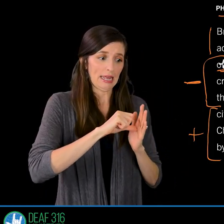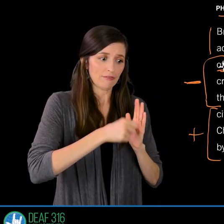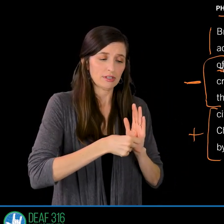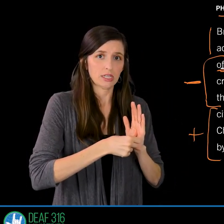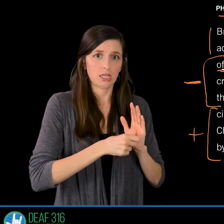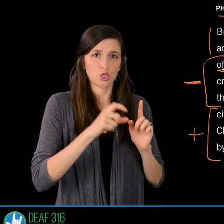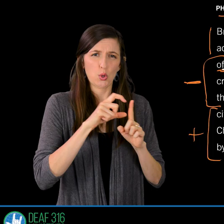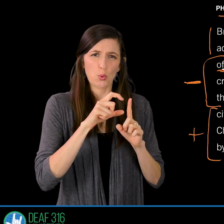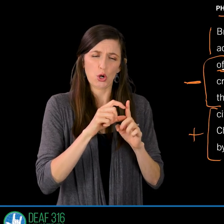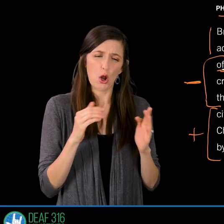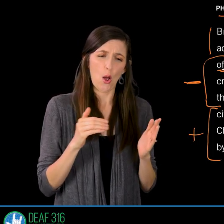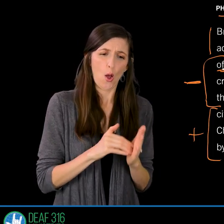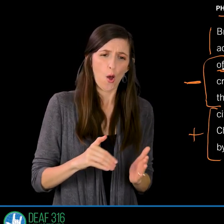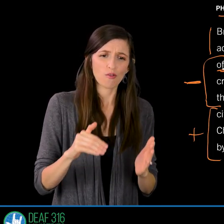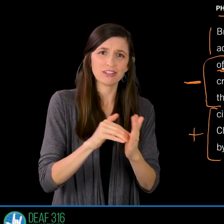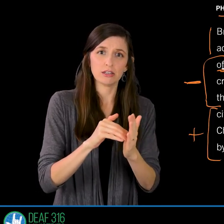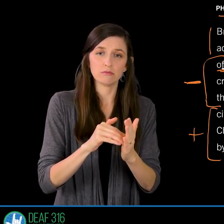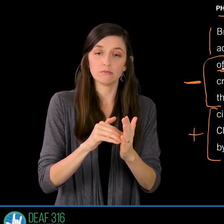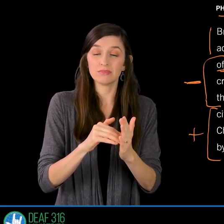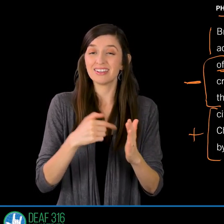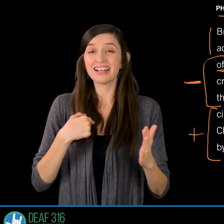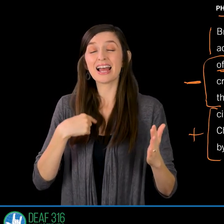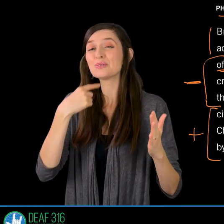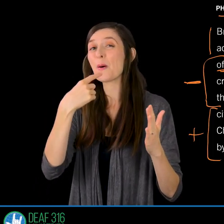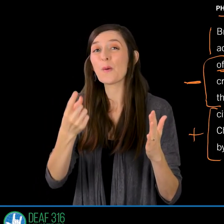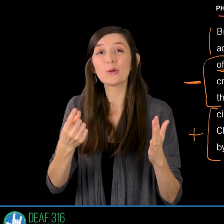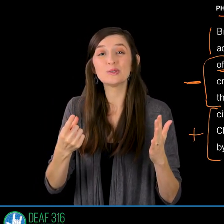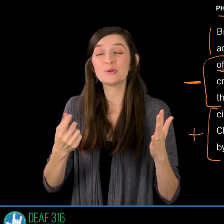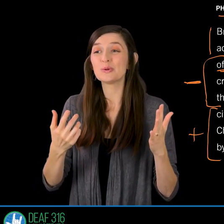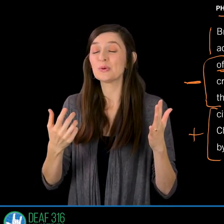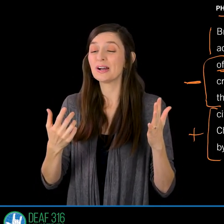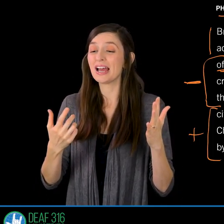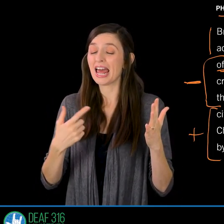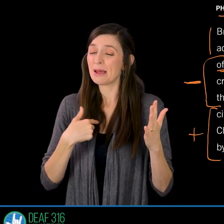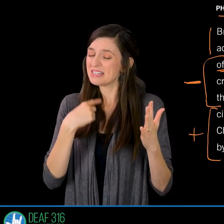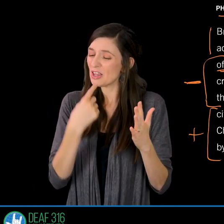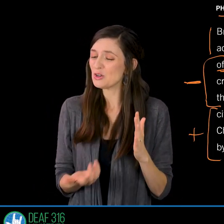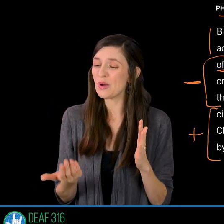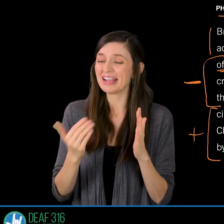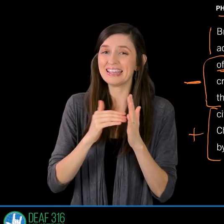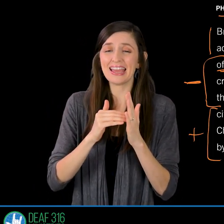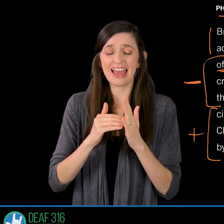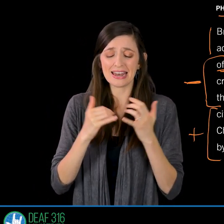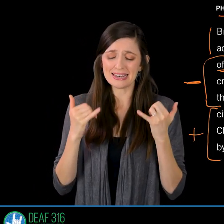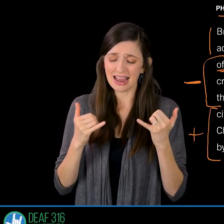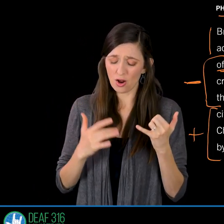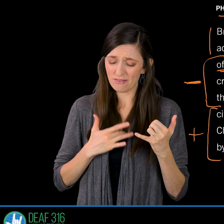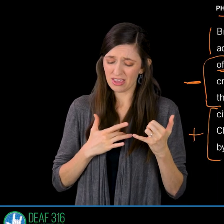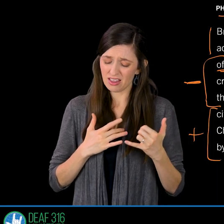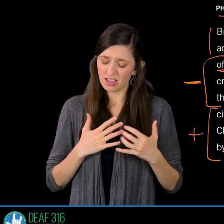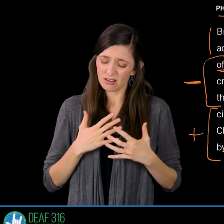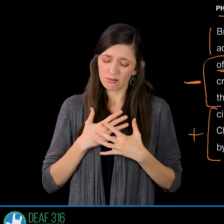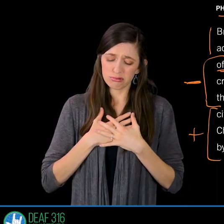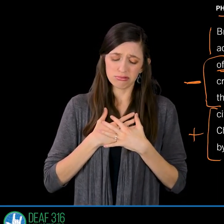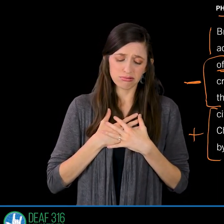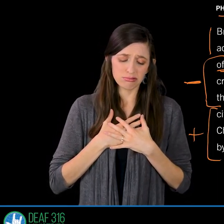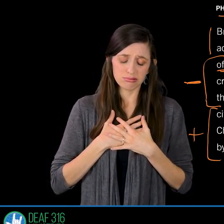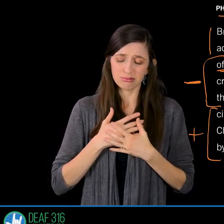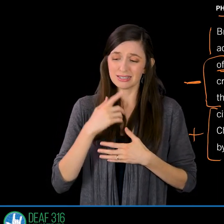said often, I often told you, and now I'm telling you, even with tears,